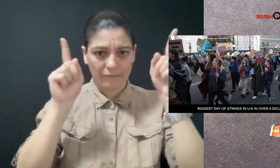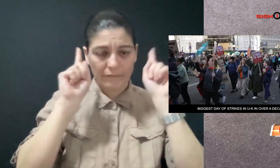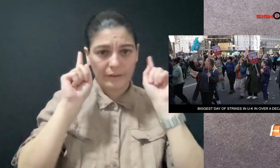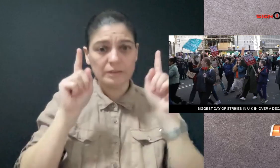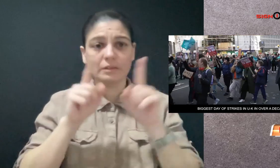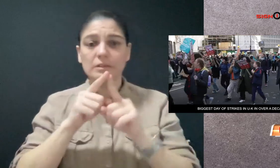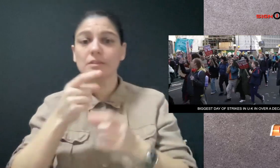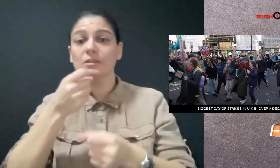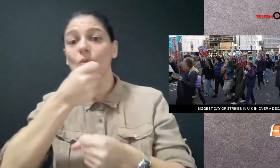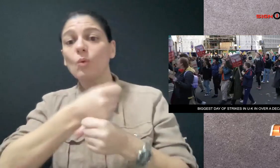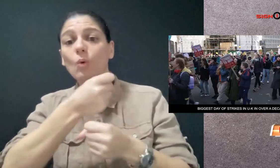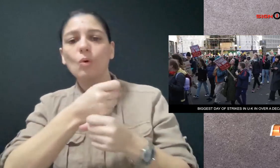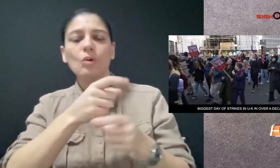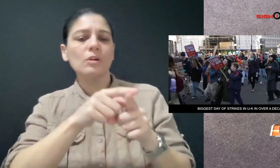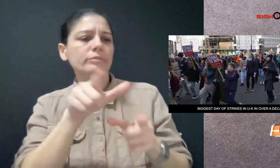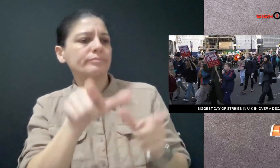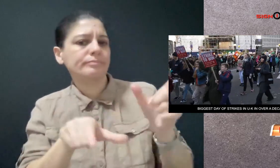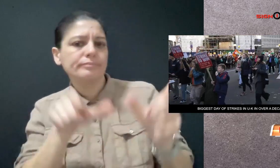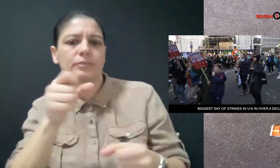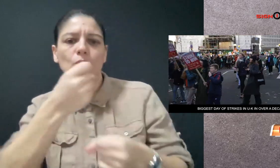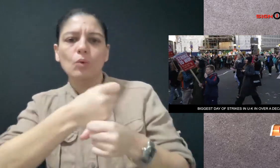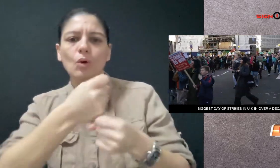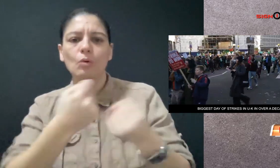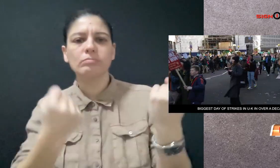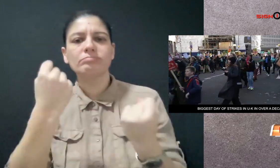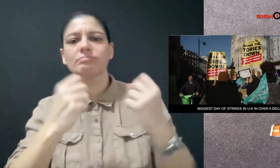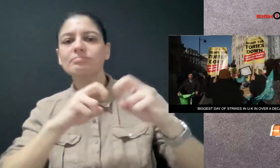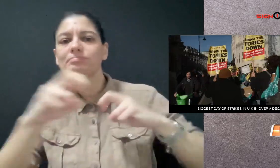transport workers, and civil servants.